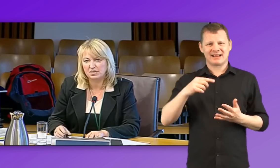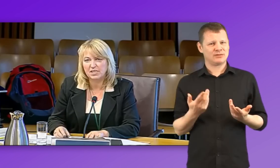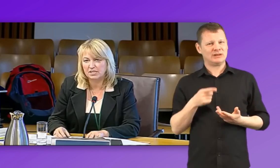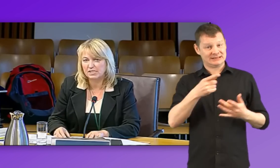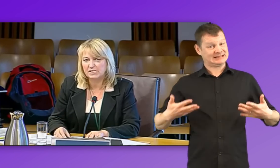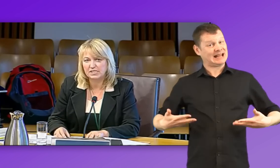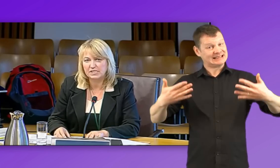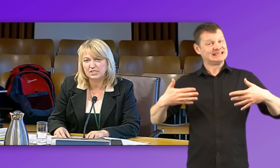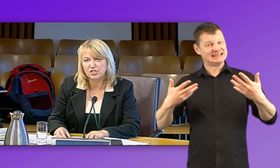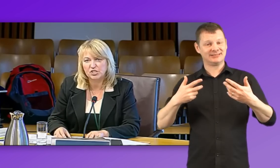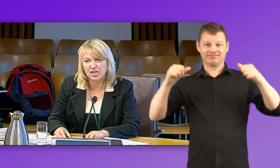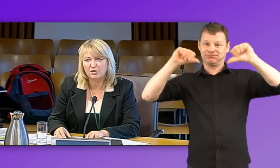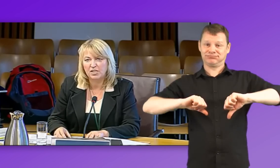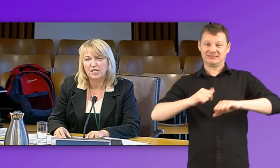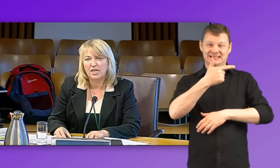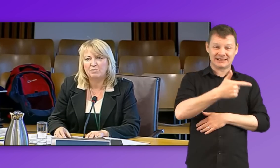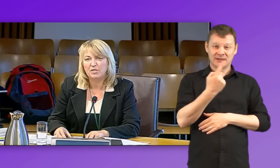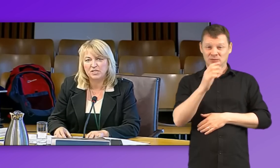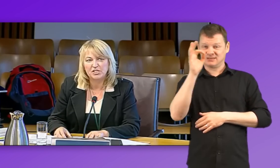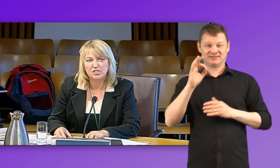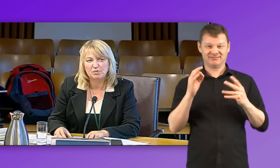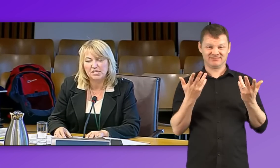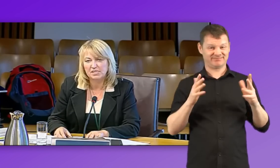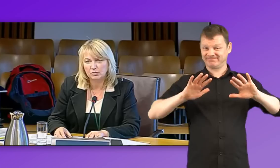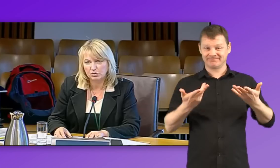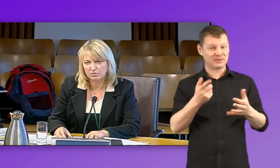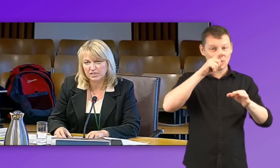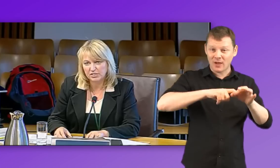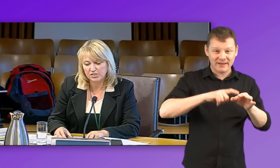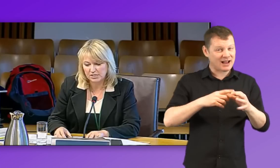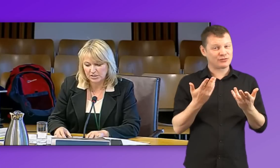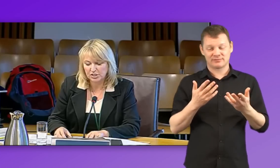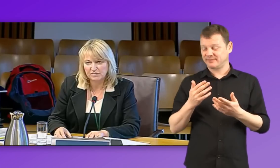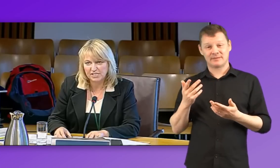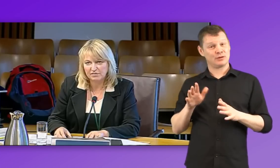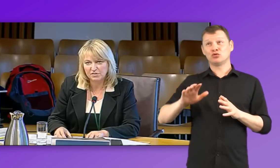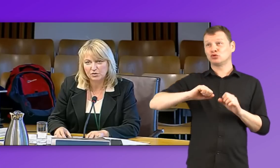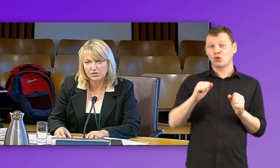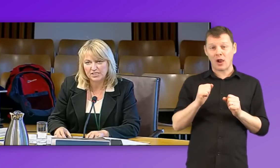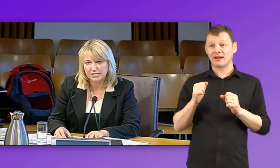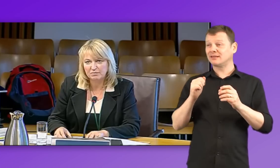certainly the statistics just now in relation to BSL qualifications and teachers of the deaf in Scotland today.